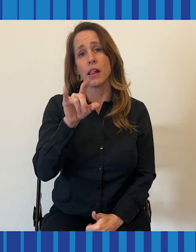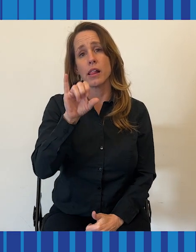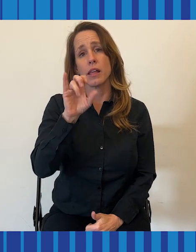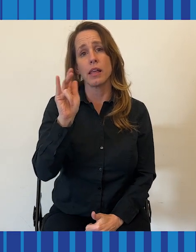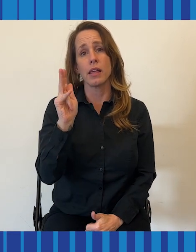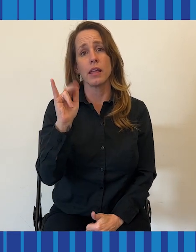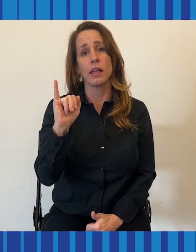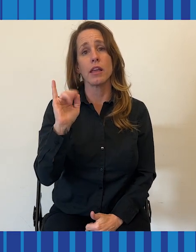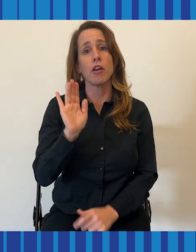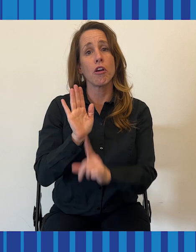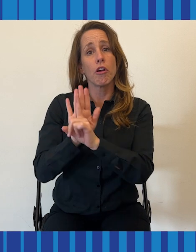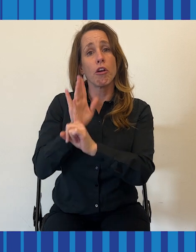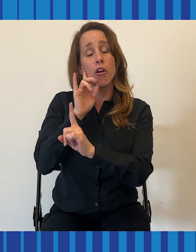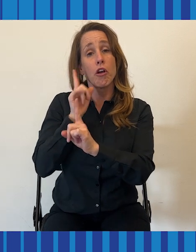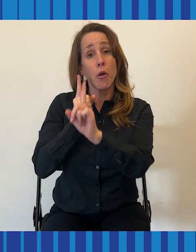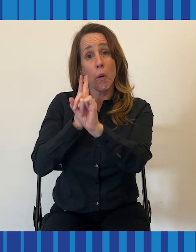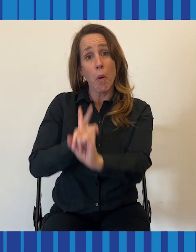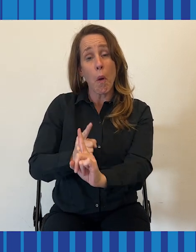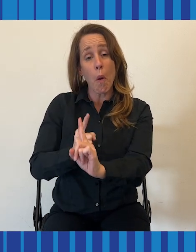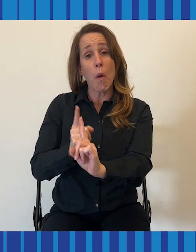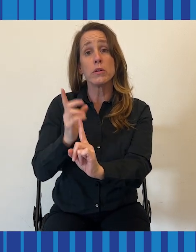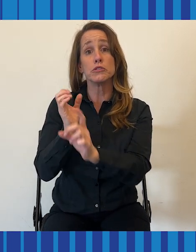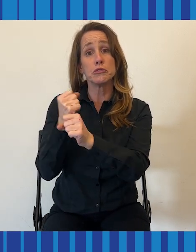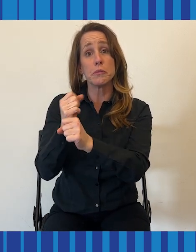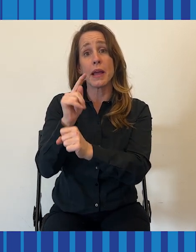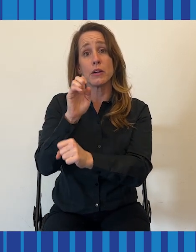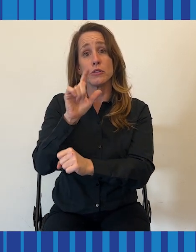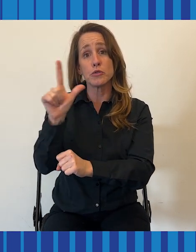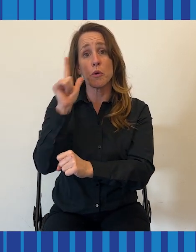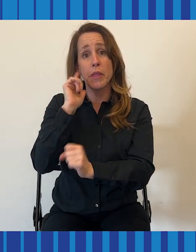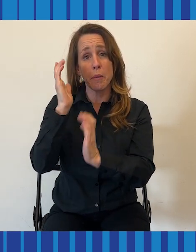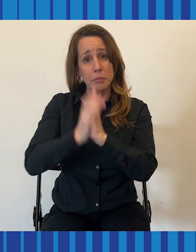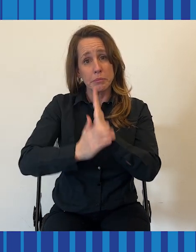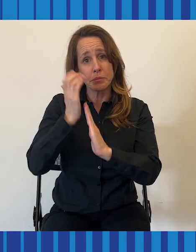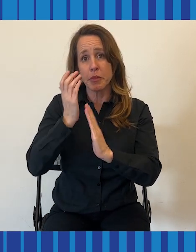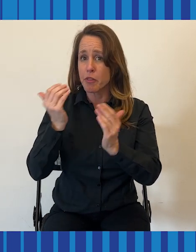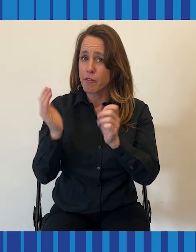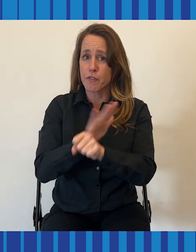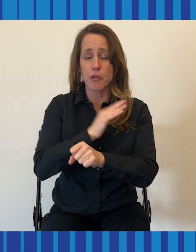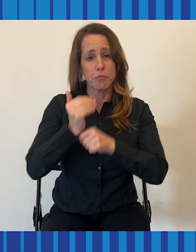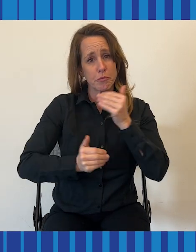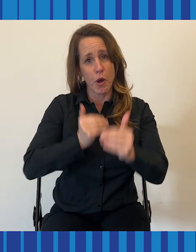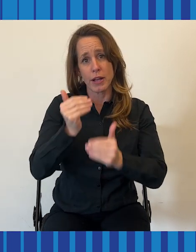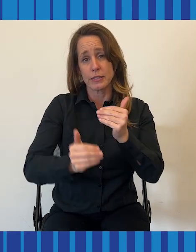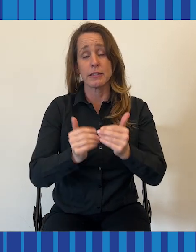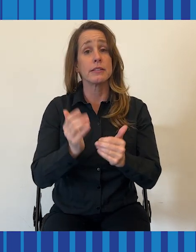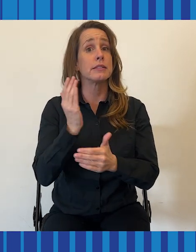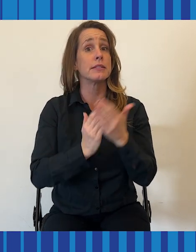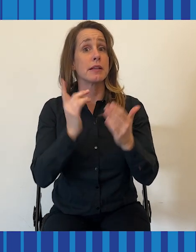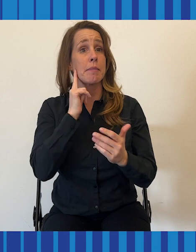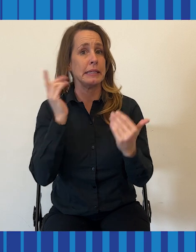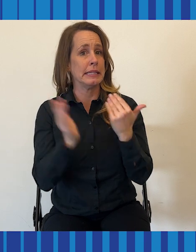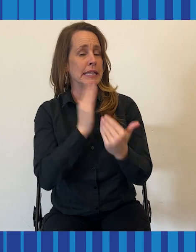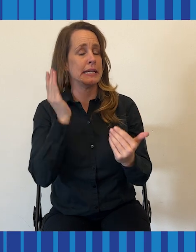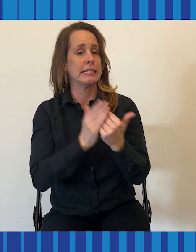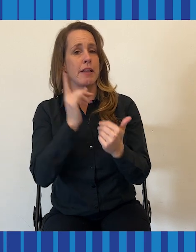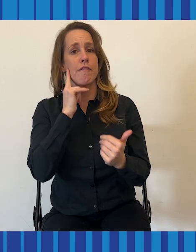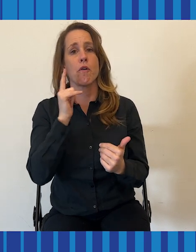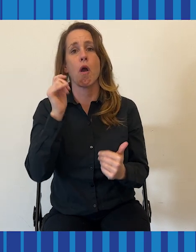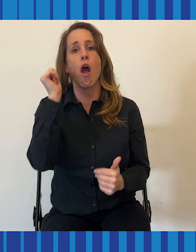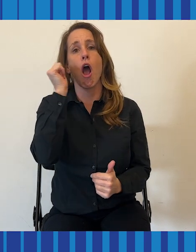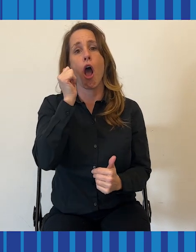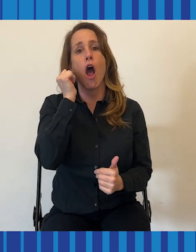Angeliki's goal is to create a tool that automates the whole process so that it's easy for audio producers such as music producers and